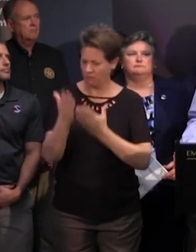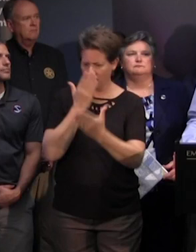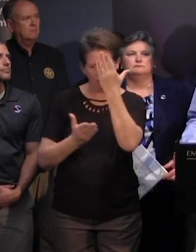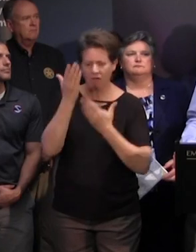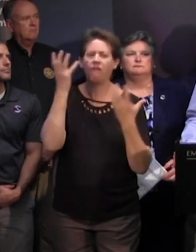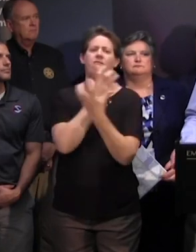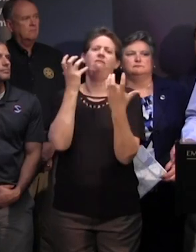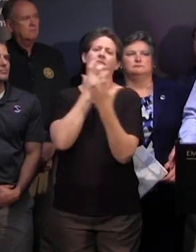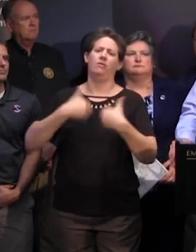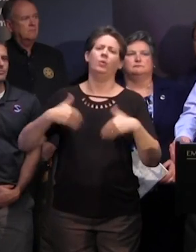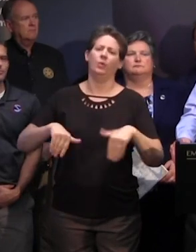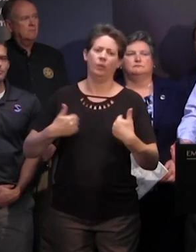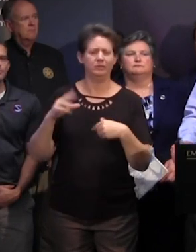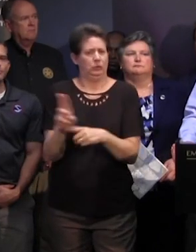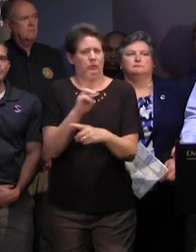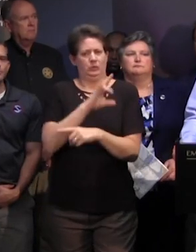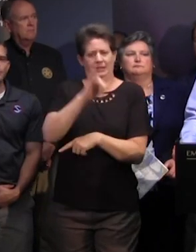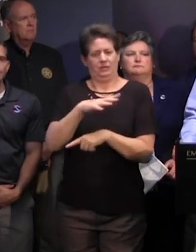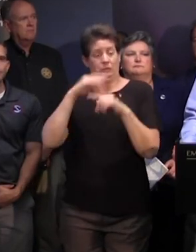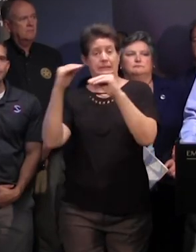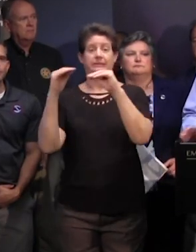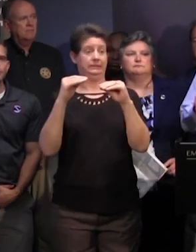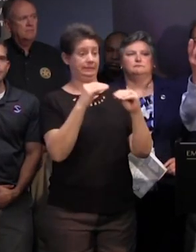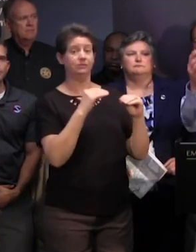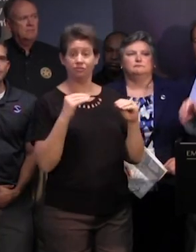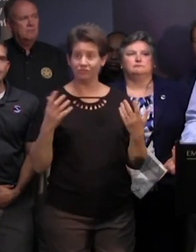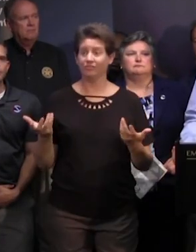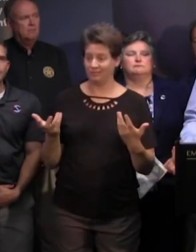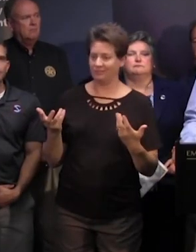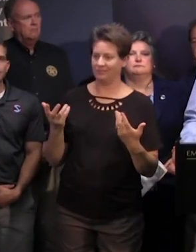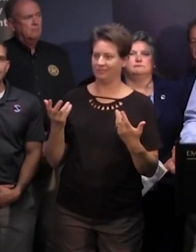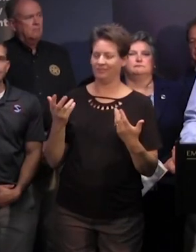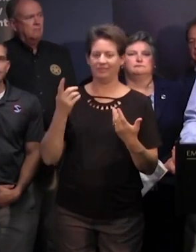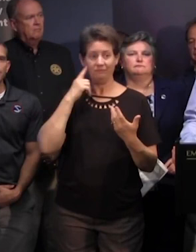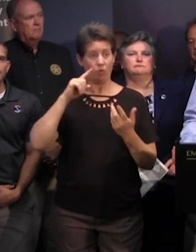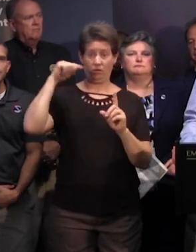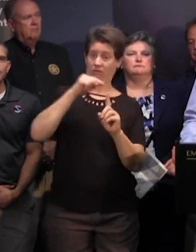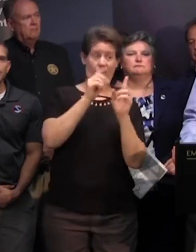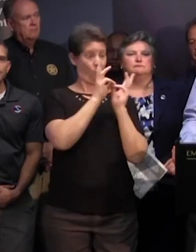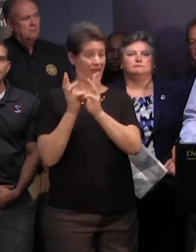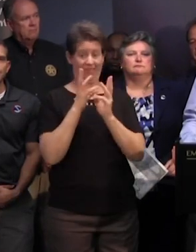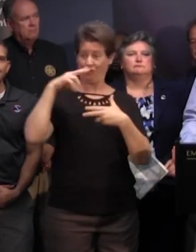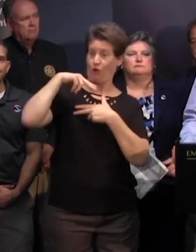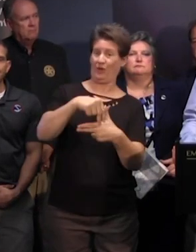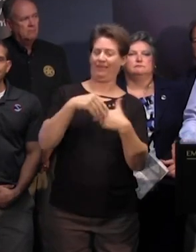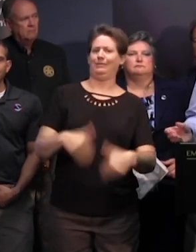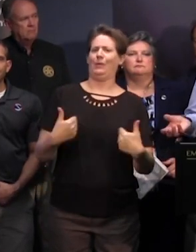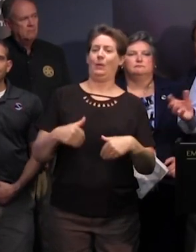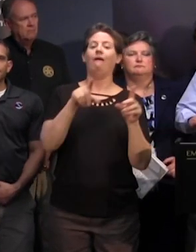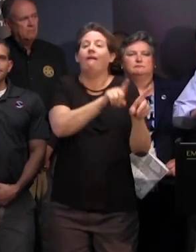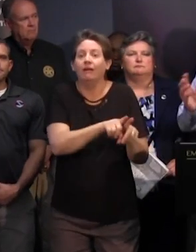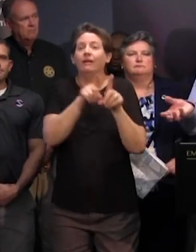what's going to happen but use this as a as a teaching experience both of what how weather is and how hurricanes work but also